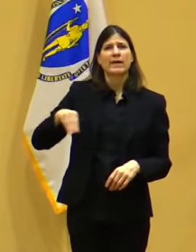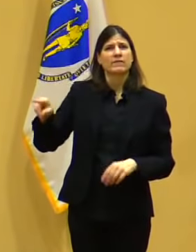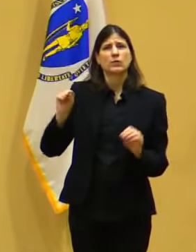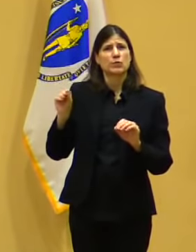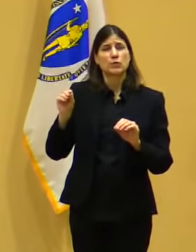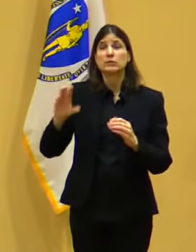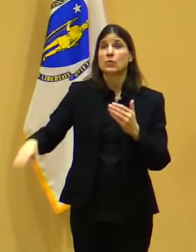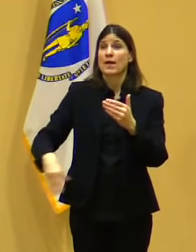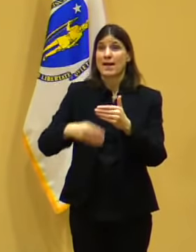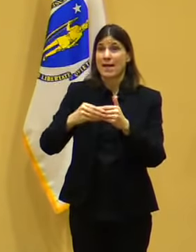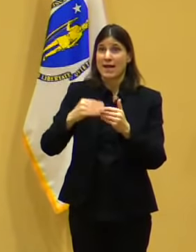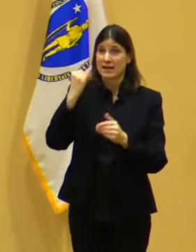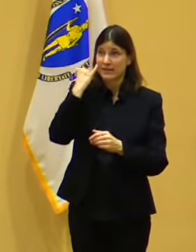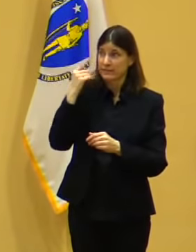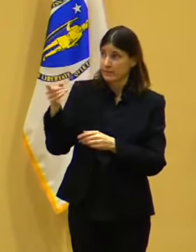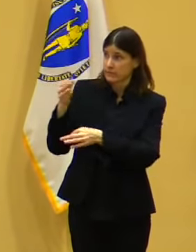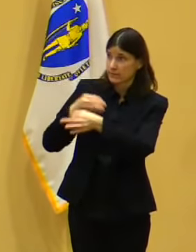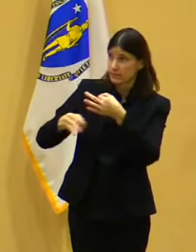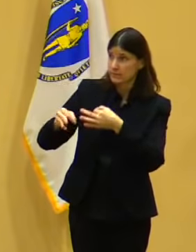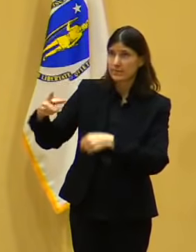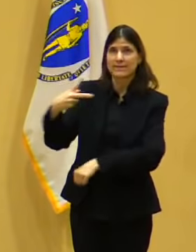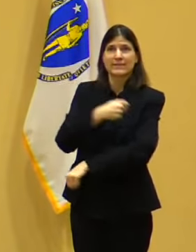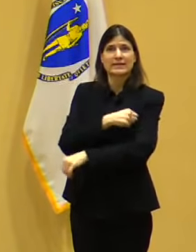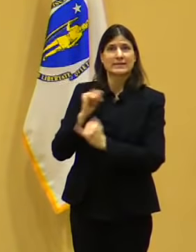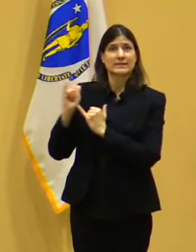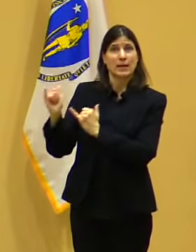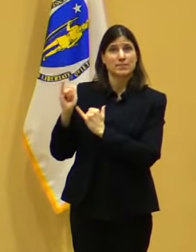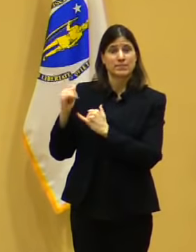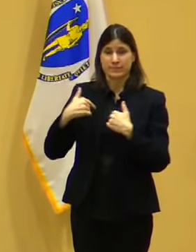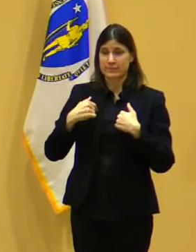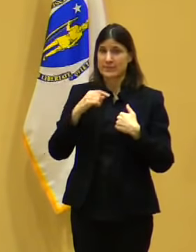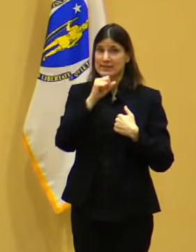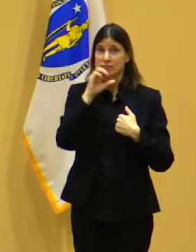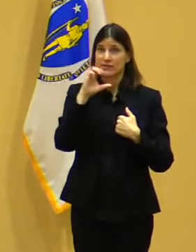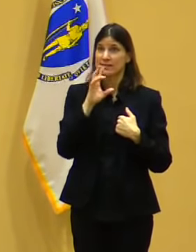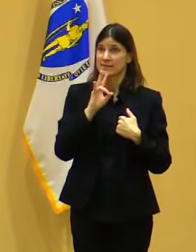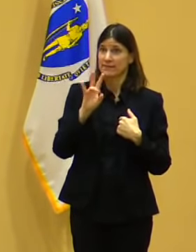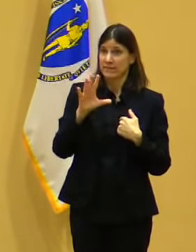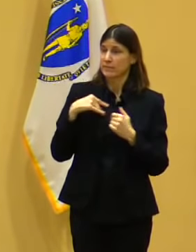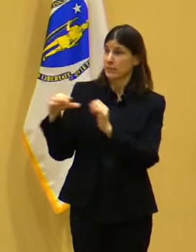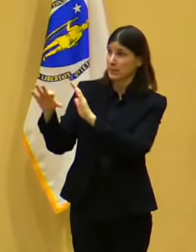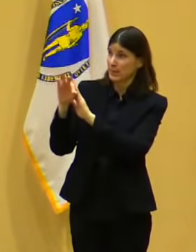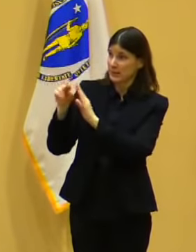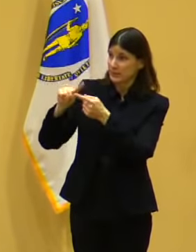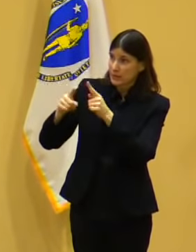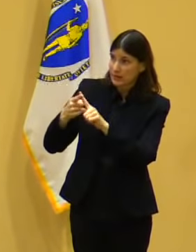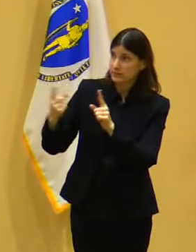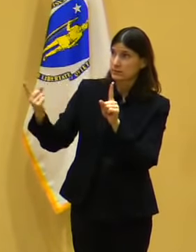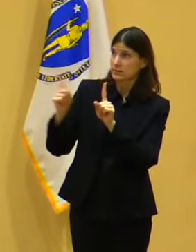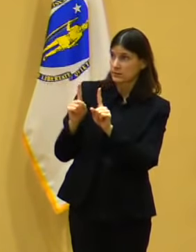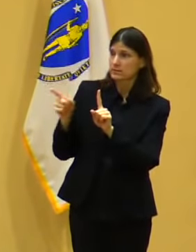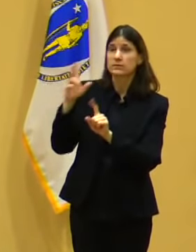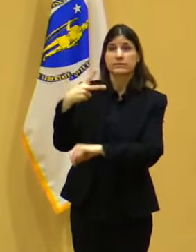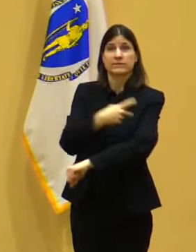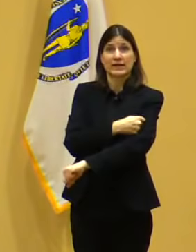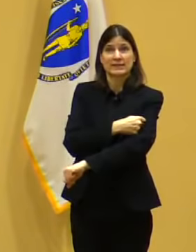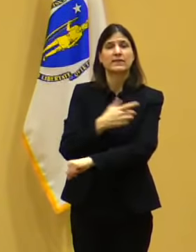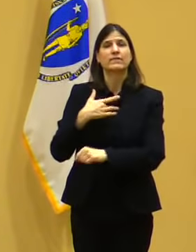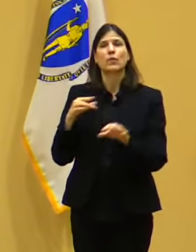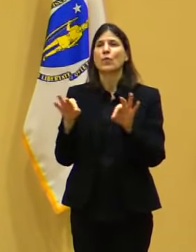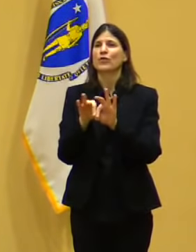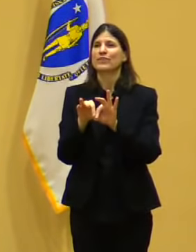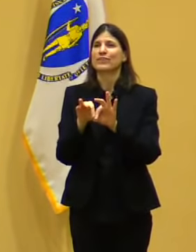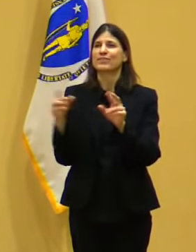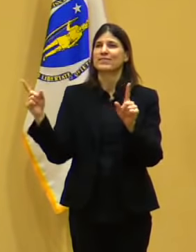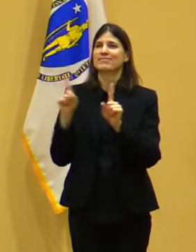One way to make it a little less of a burden or to feel like they're being a burden when they ask somebody to help them do it is to be able to say that that